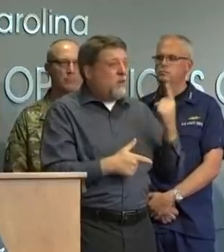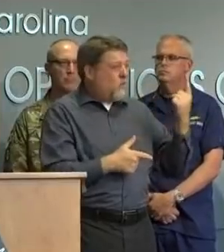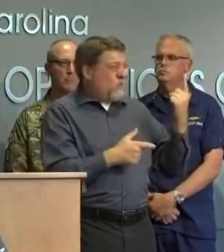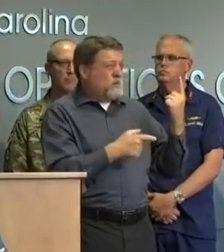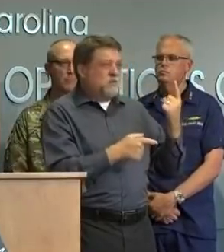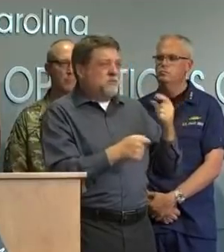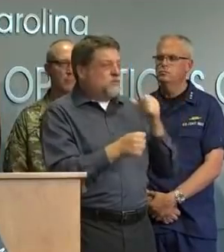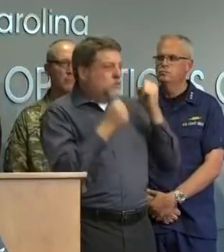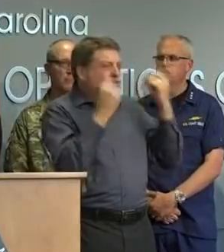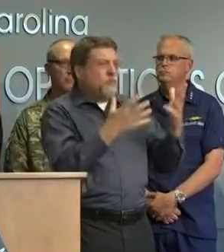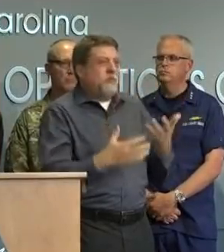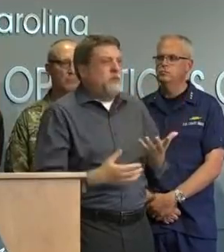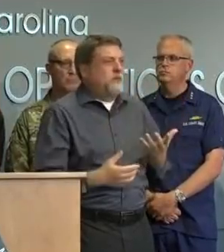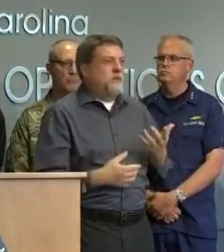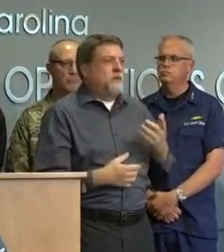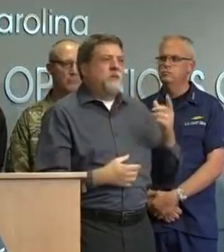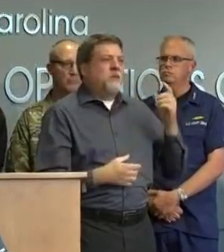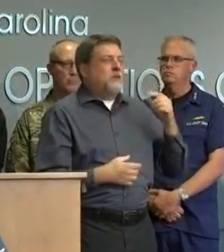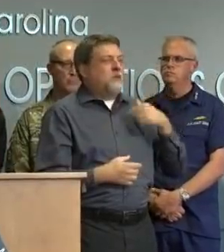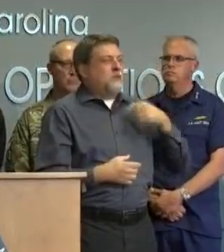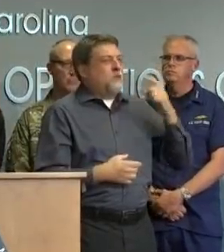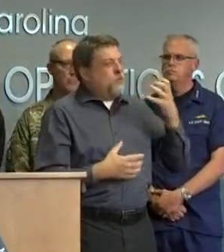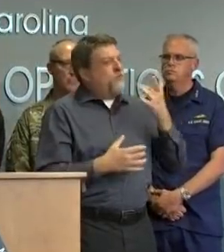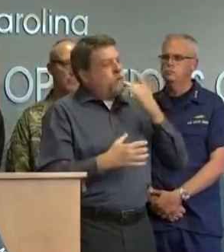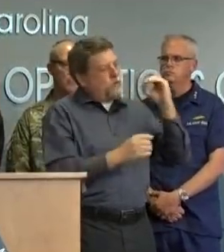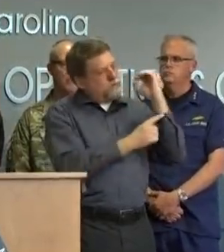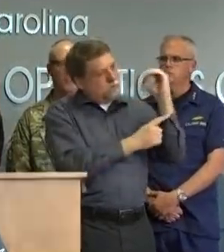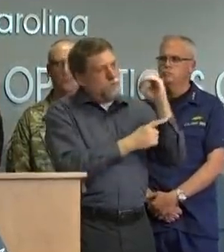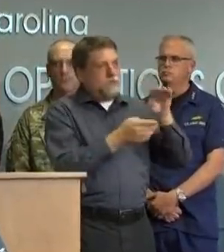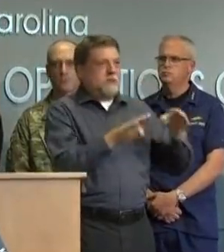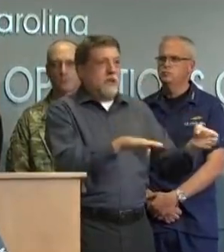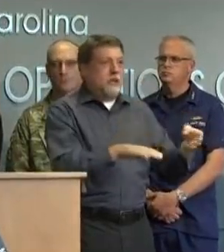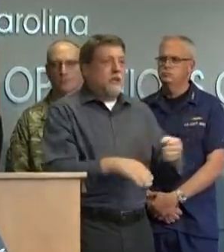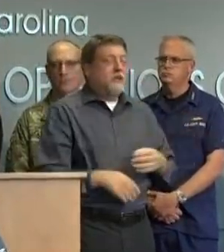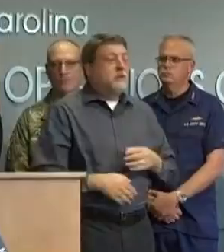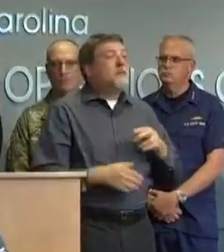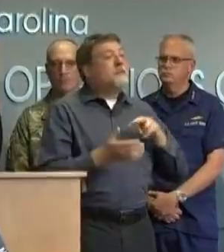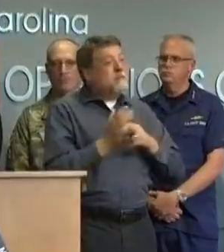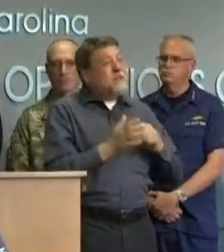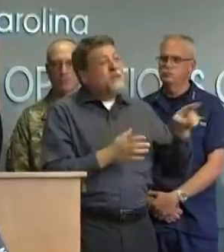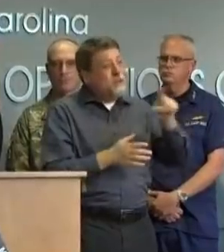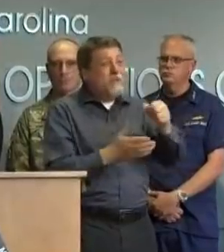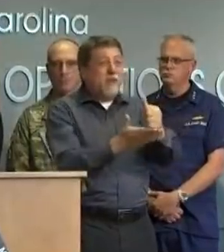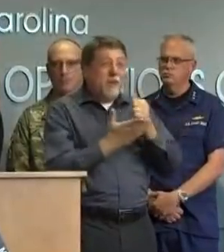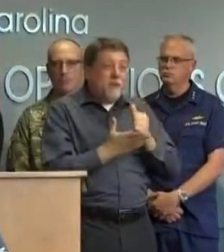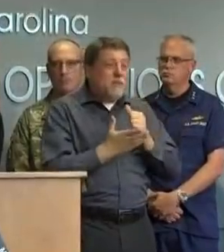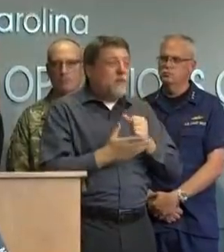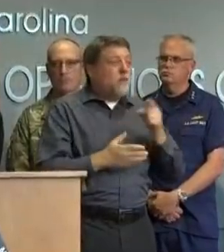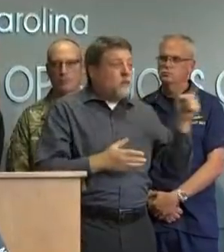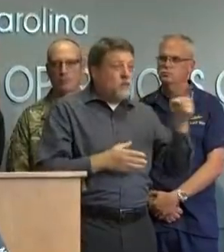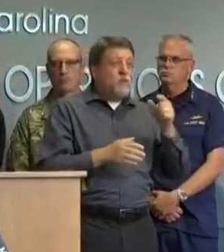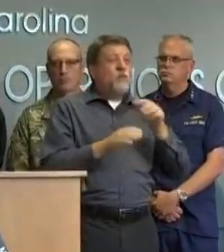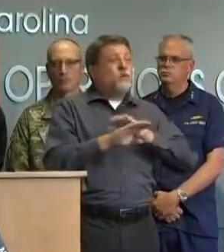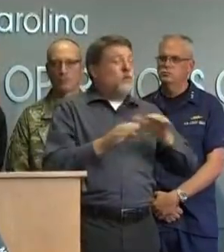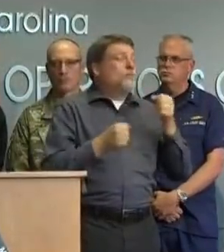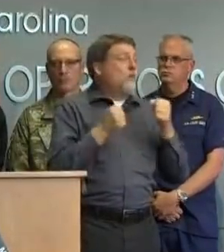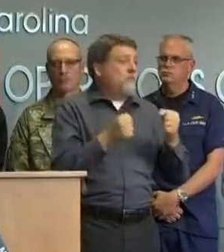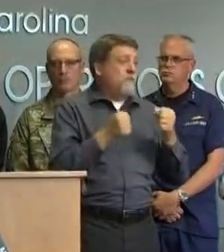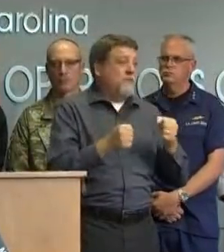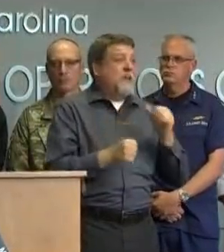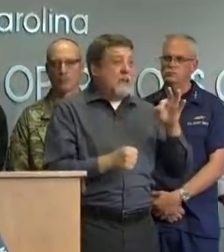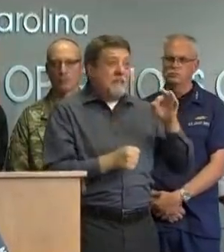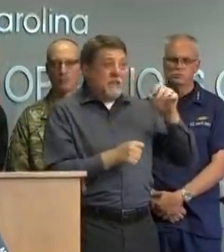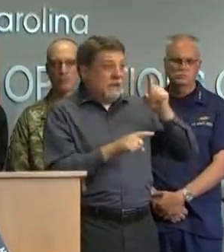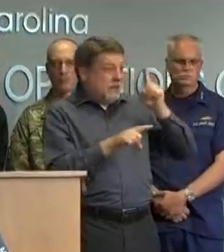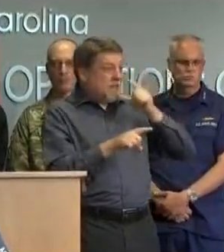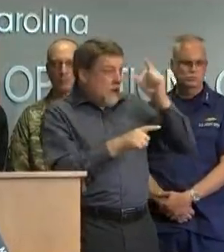that we are given if you don't have to drive please do not and if you see standing water or running